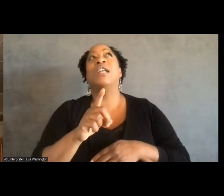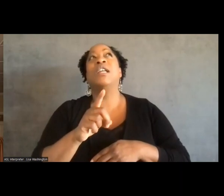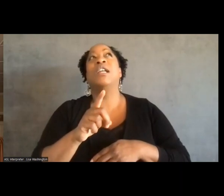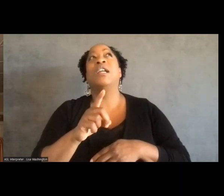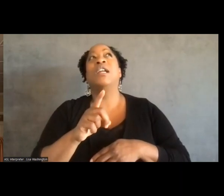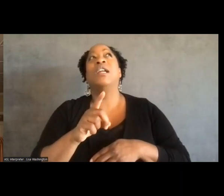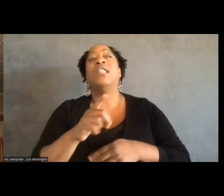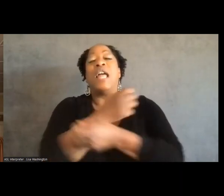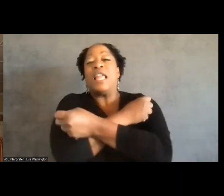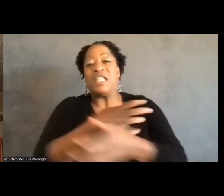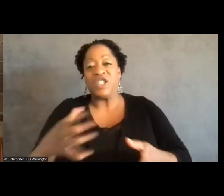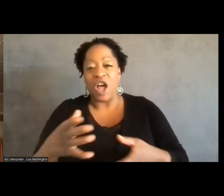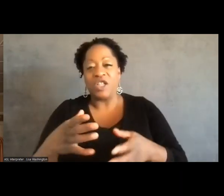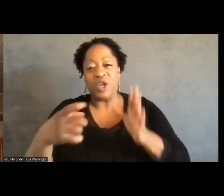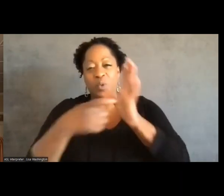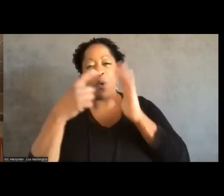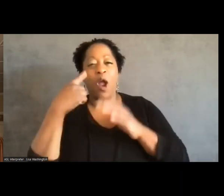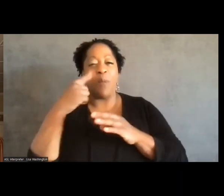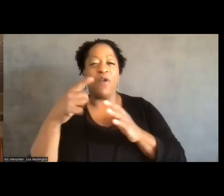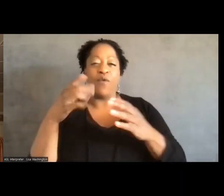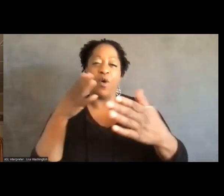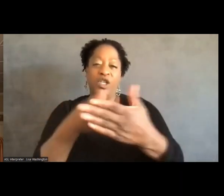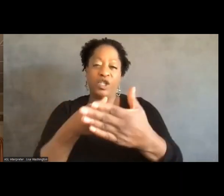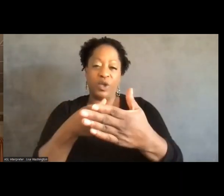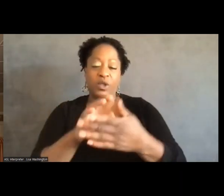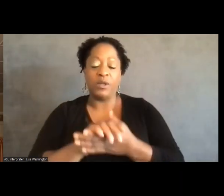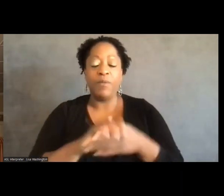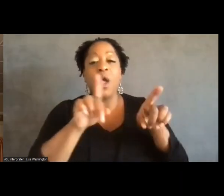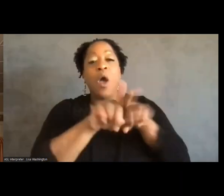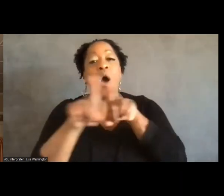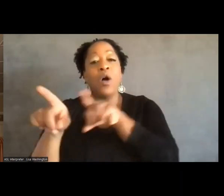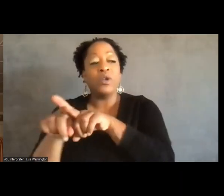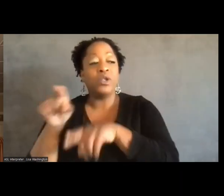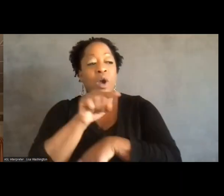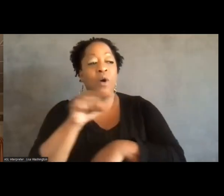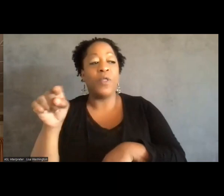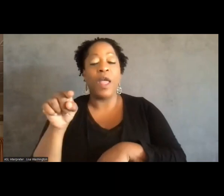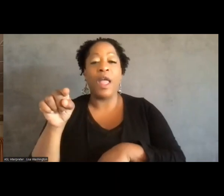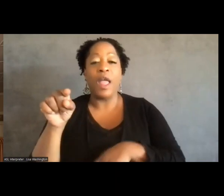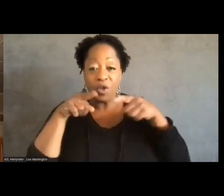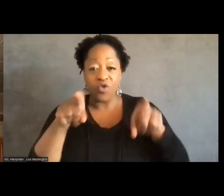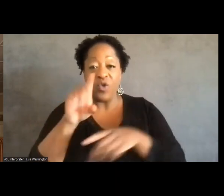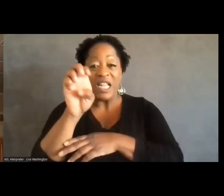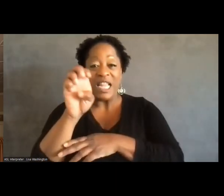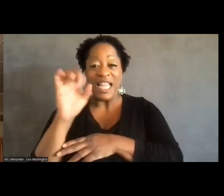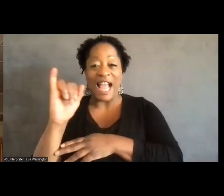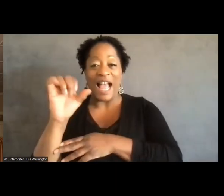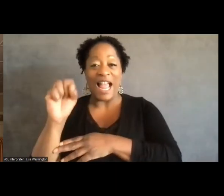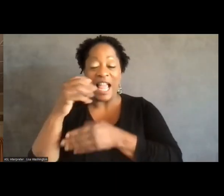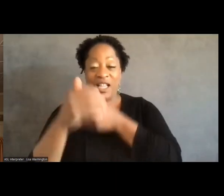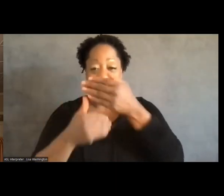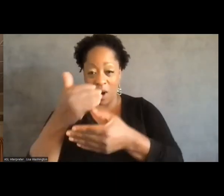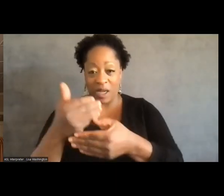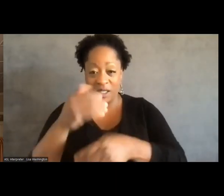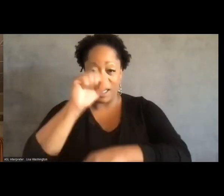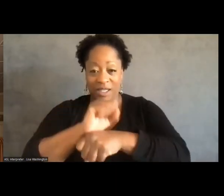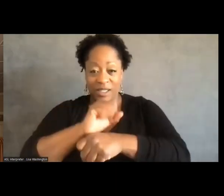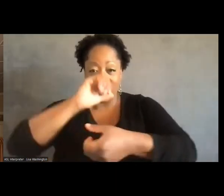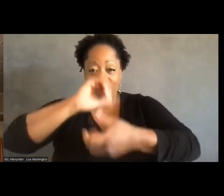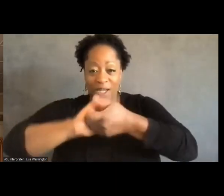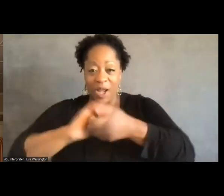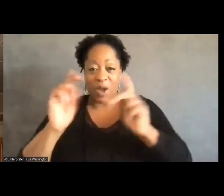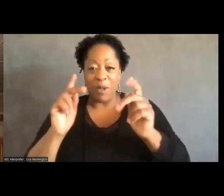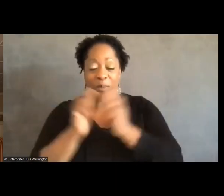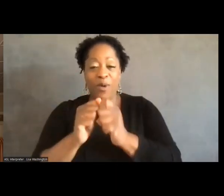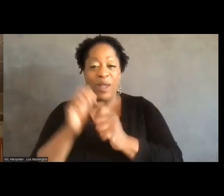for a lawsuit. They were also, during the EIS process, working with people in federal